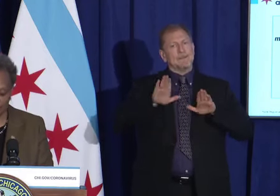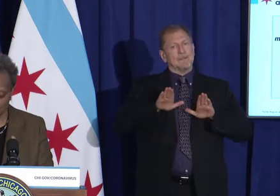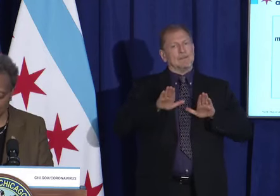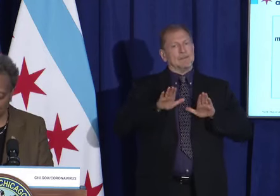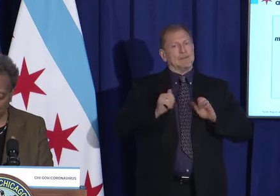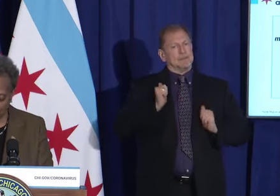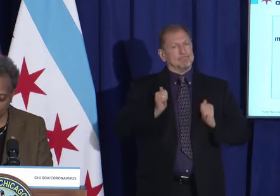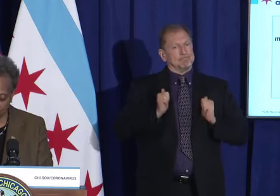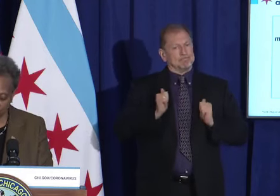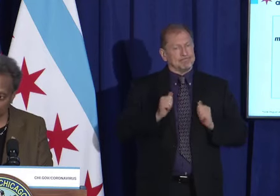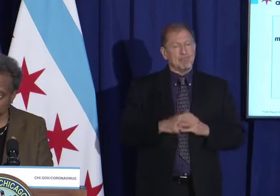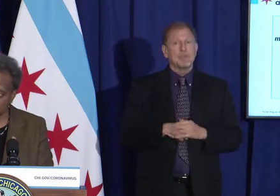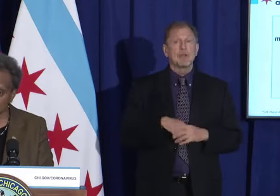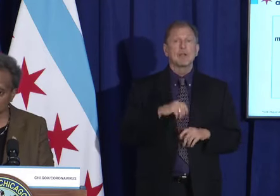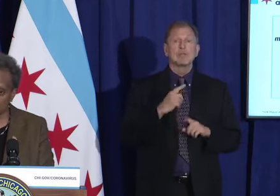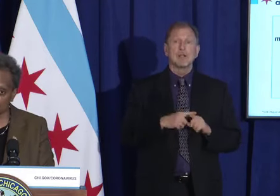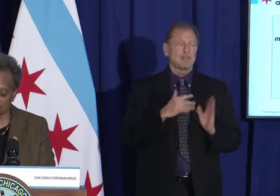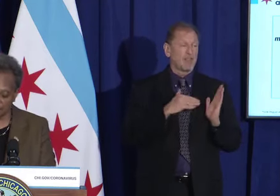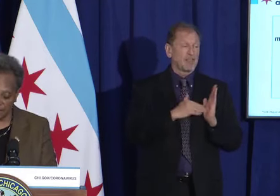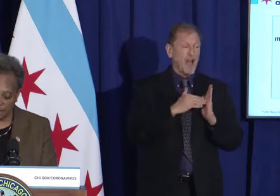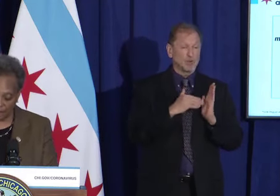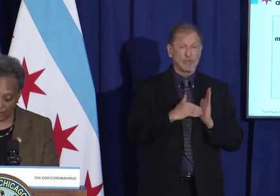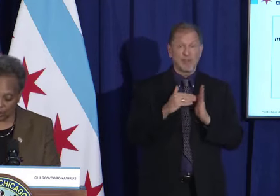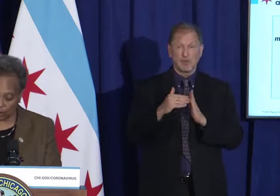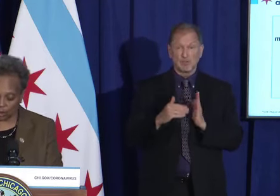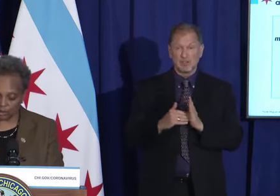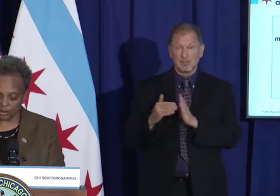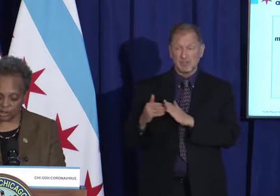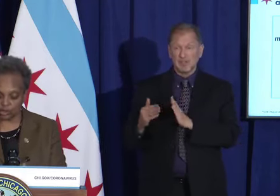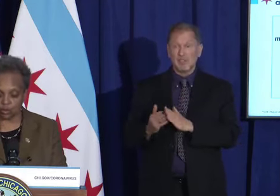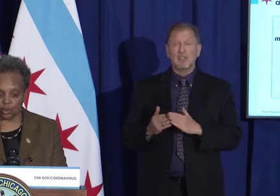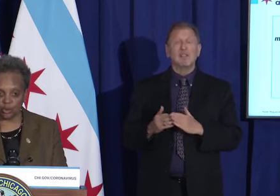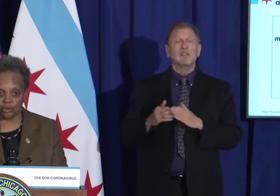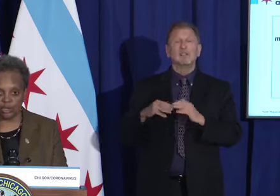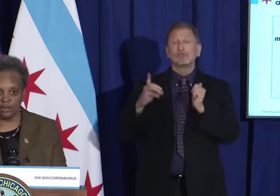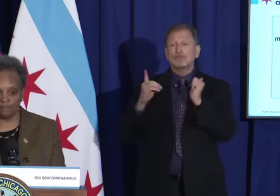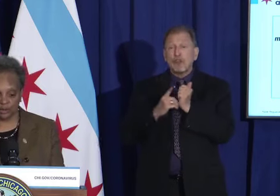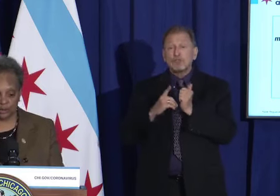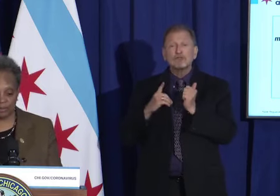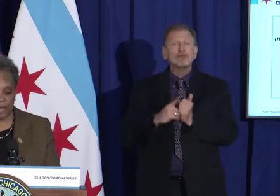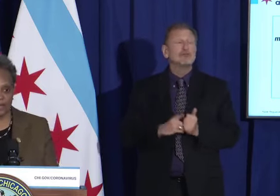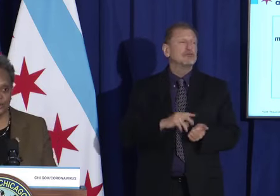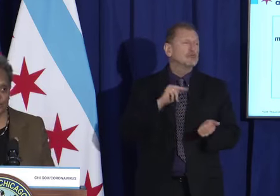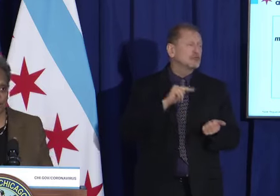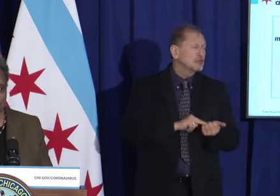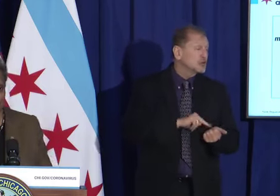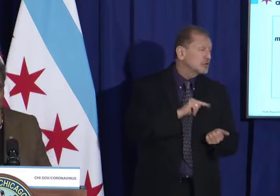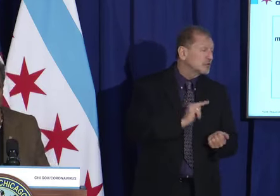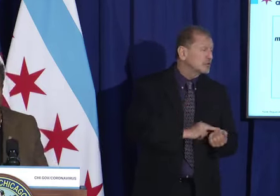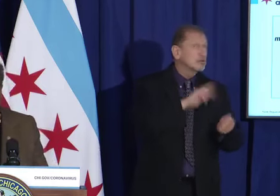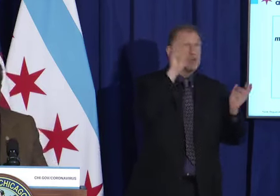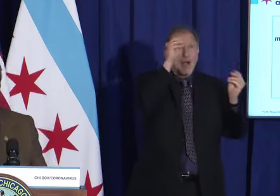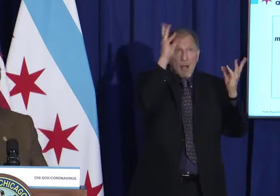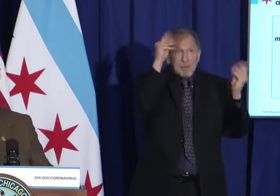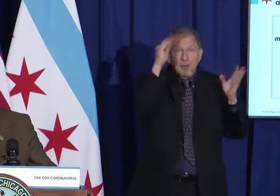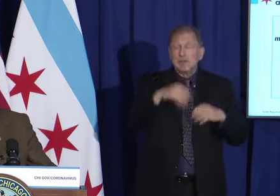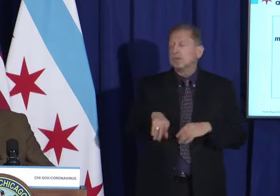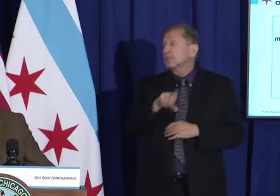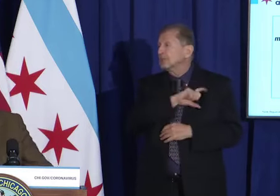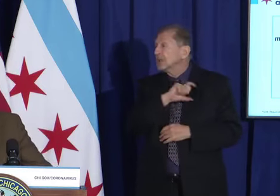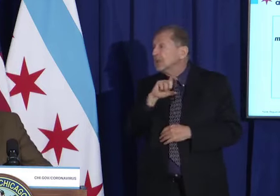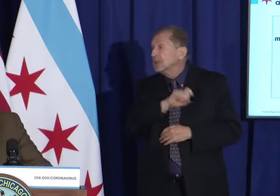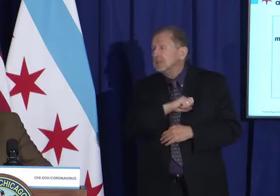thank the thousands, maybe tens of thousands of health care workers, essential workers, first responders, people that are out there